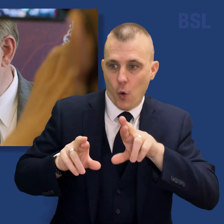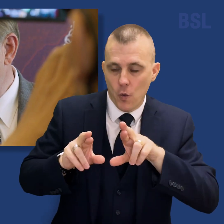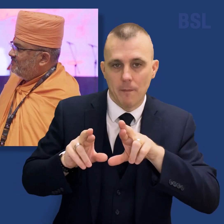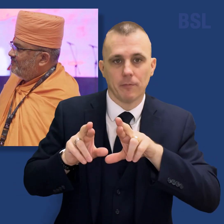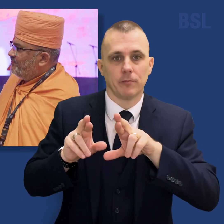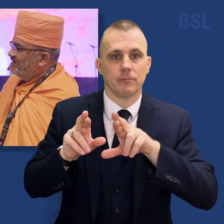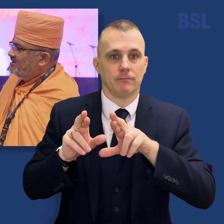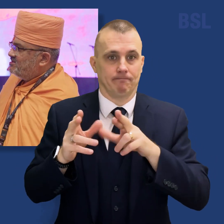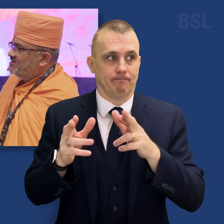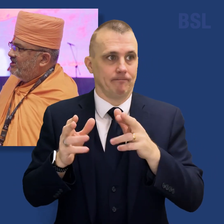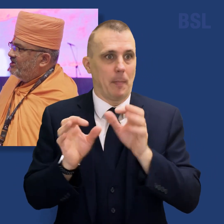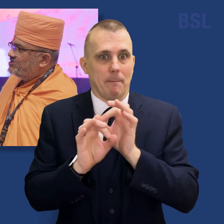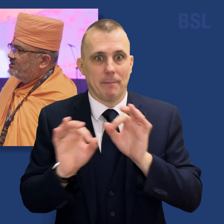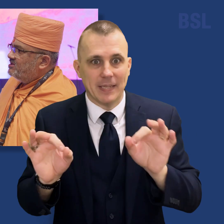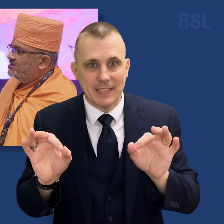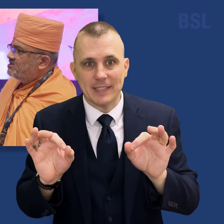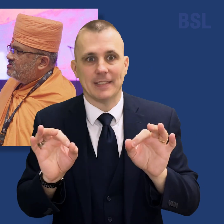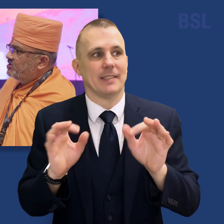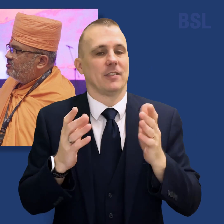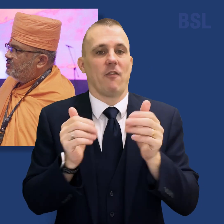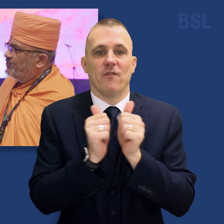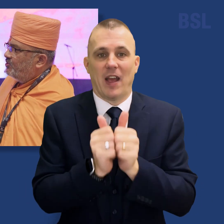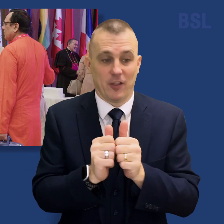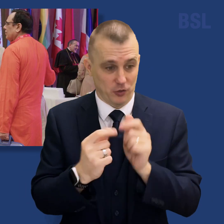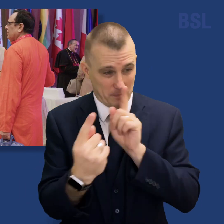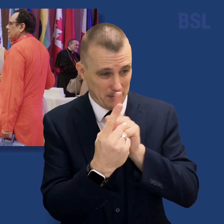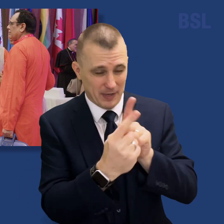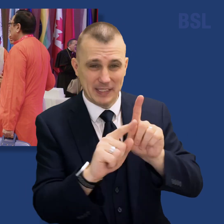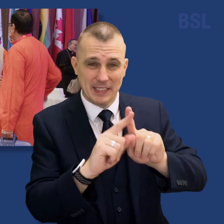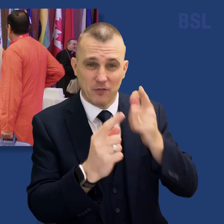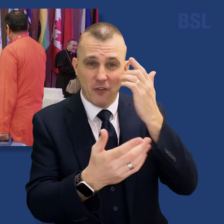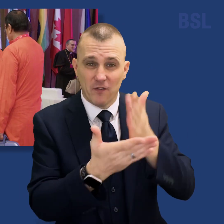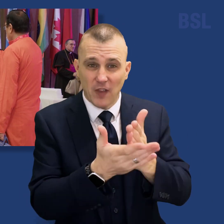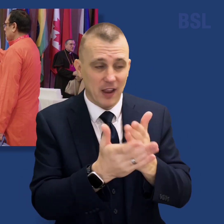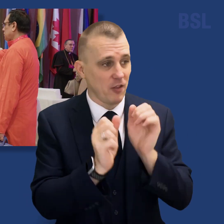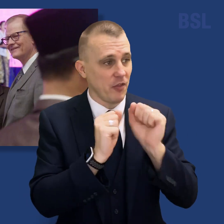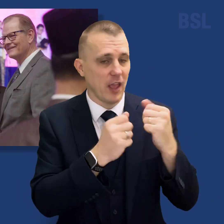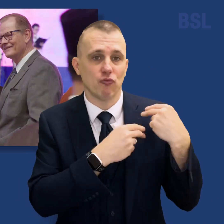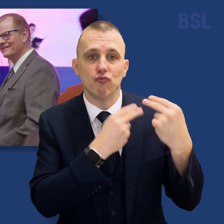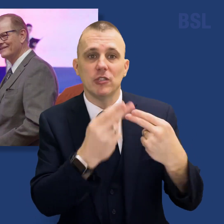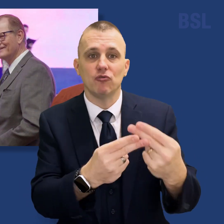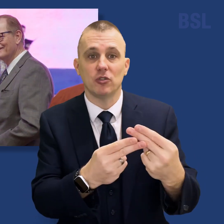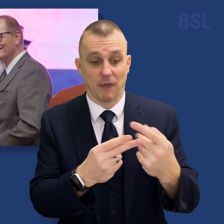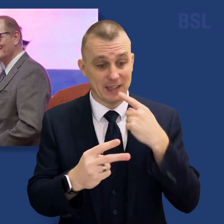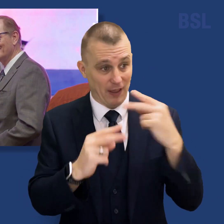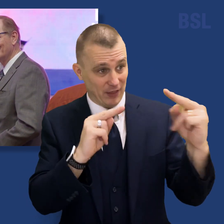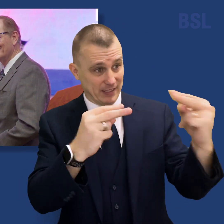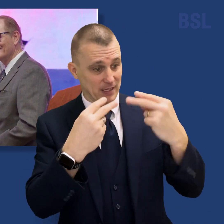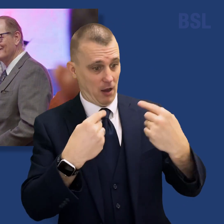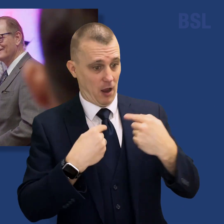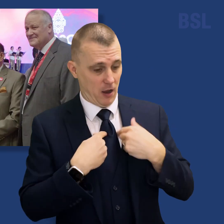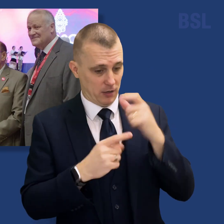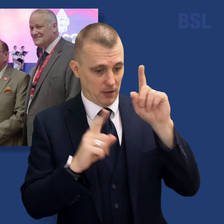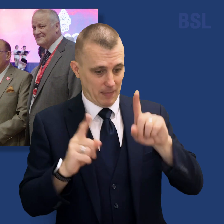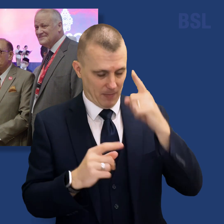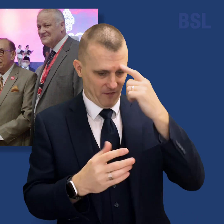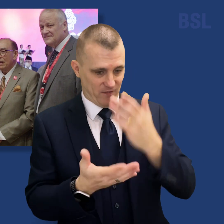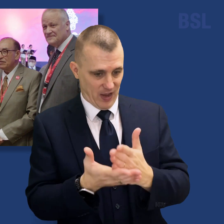and peace that resonated as he met with leaders from diverse faith traditions. They see us as people of faith and